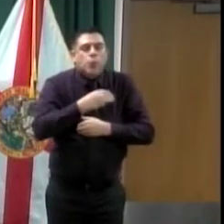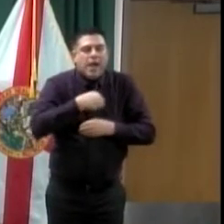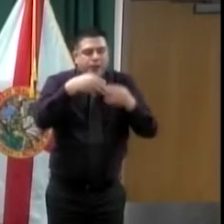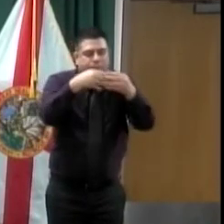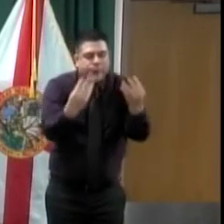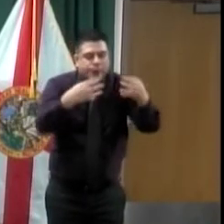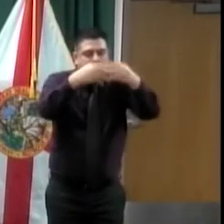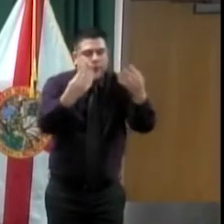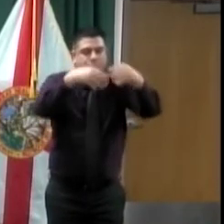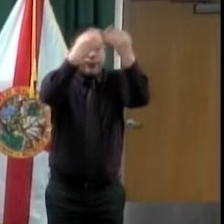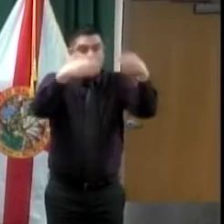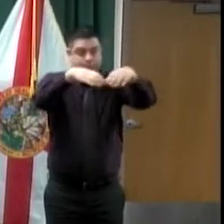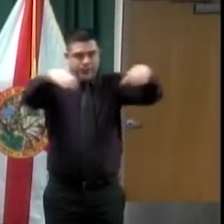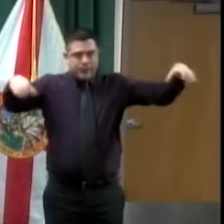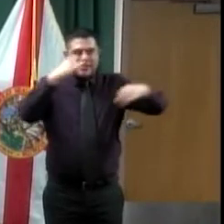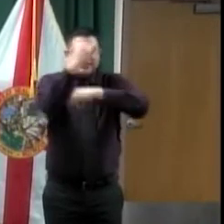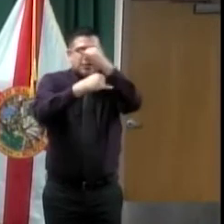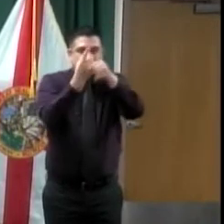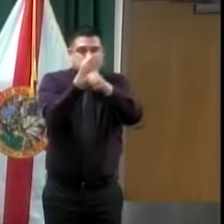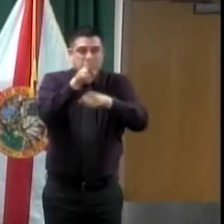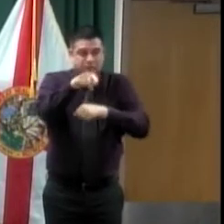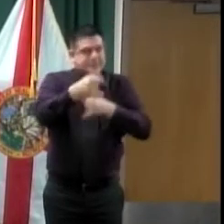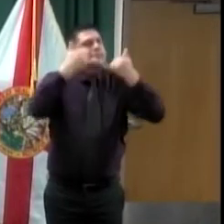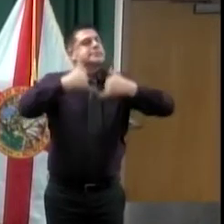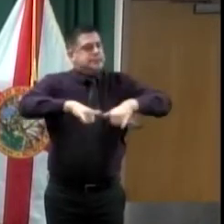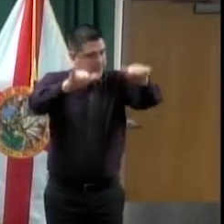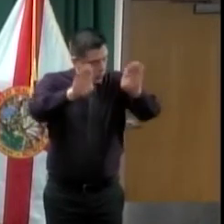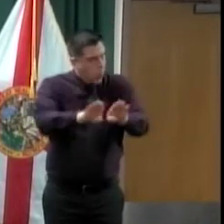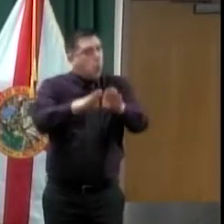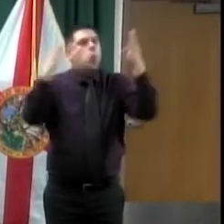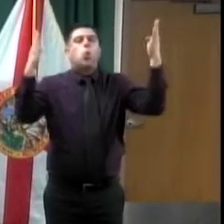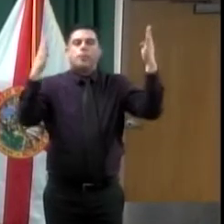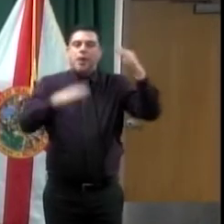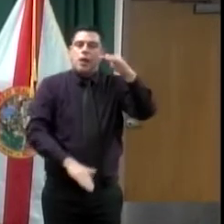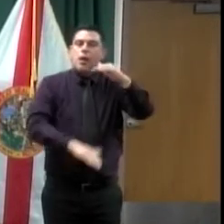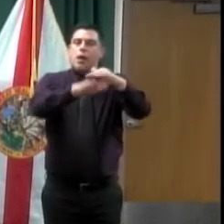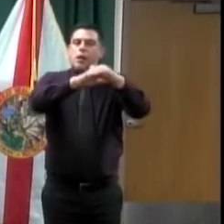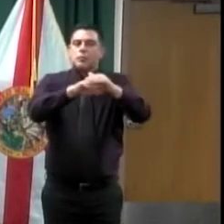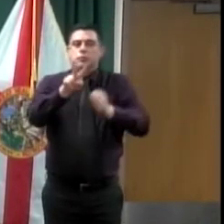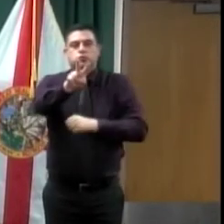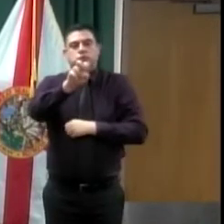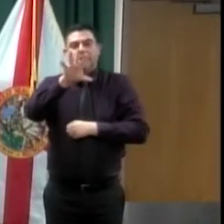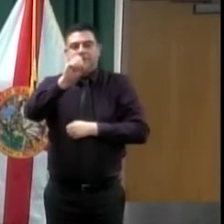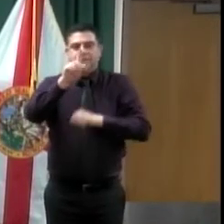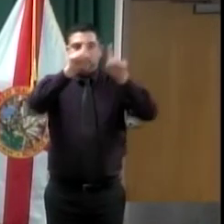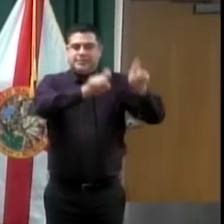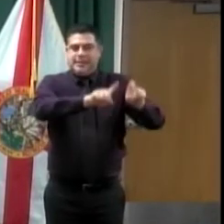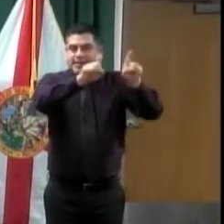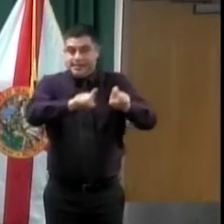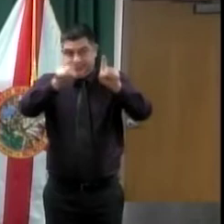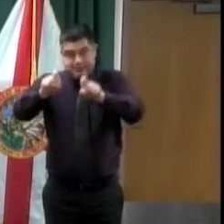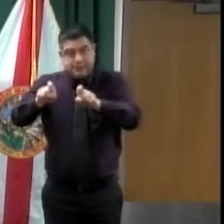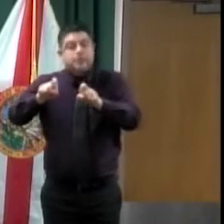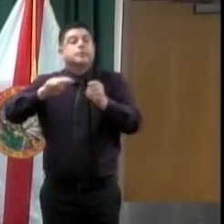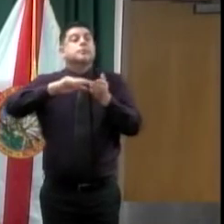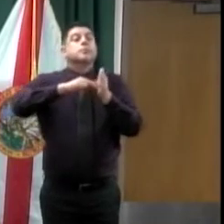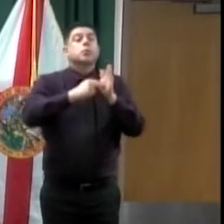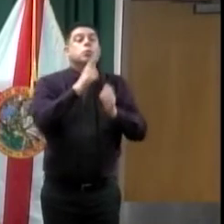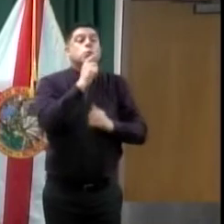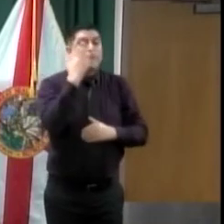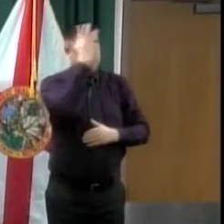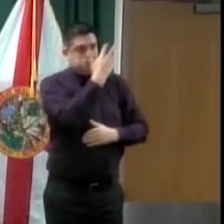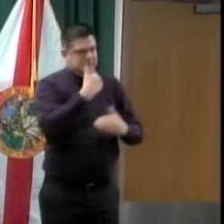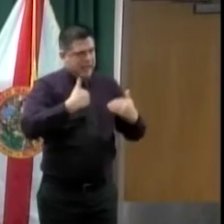testing site being opened, so that we know that that was a need, and they're going to continue that operation to get those